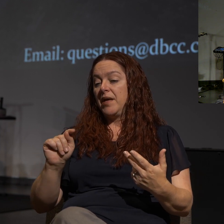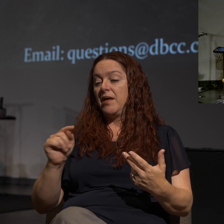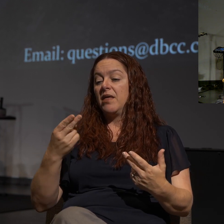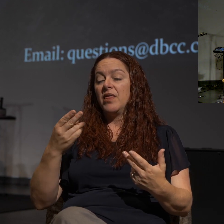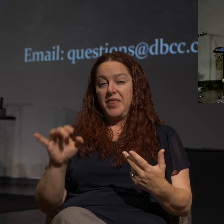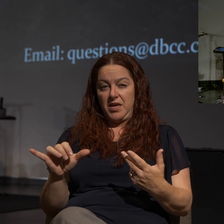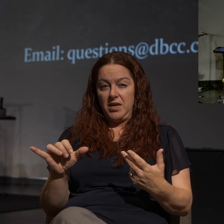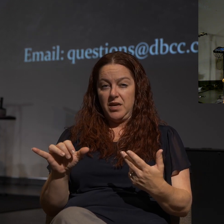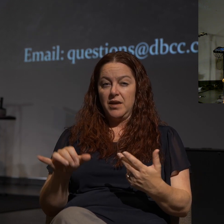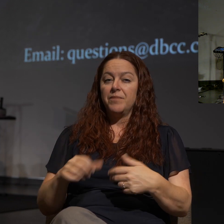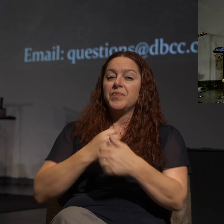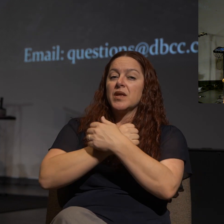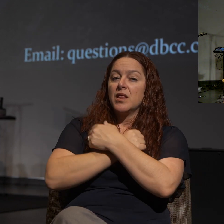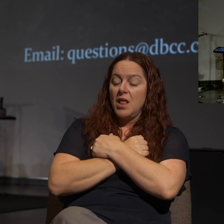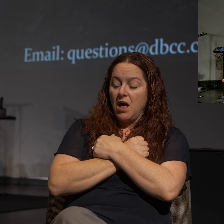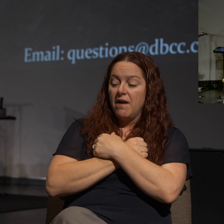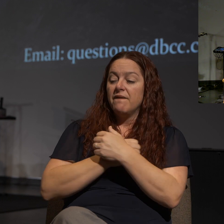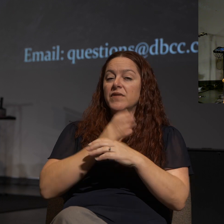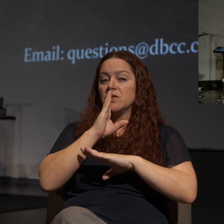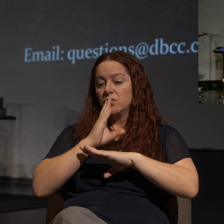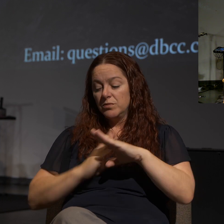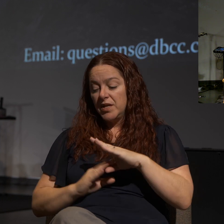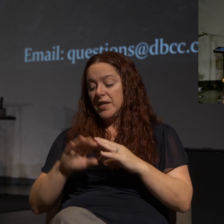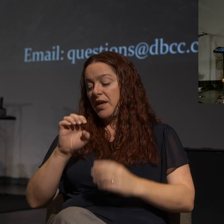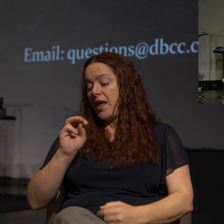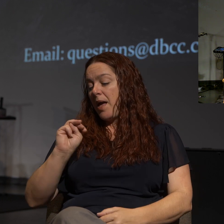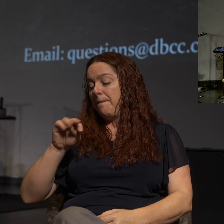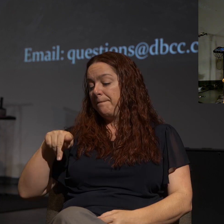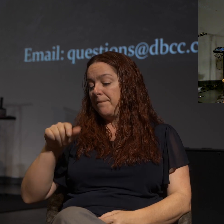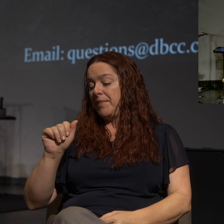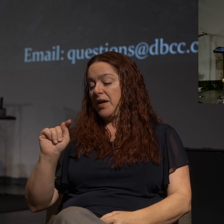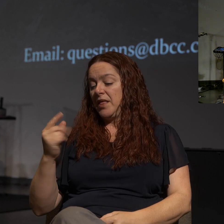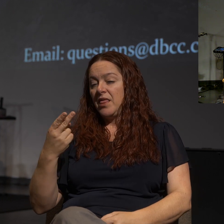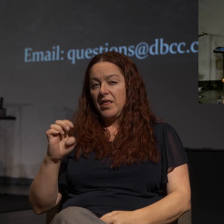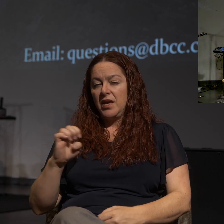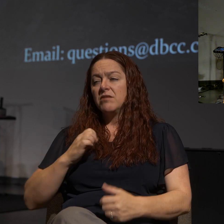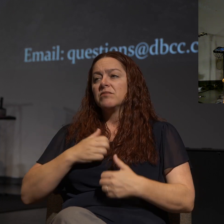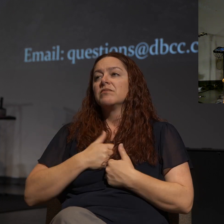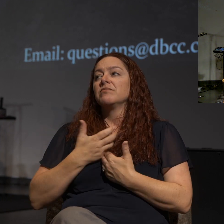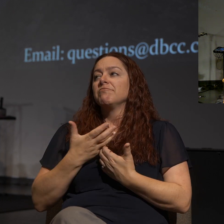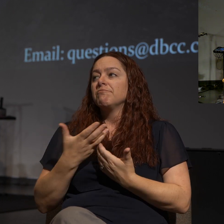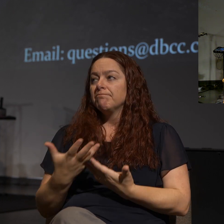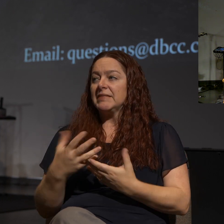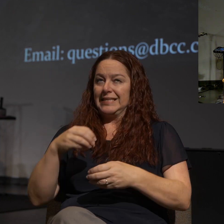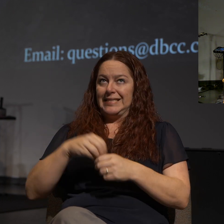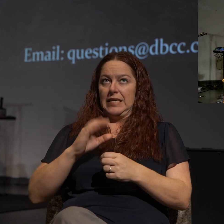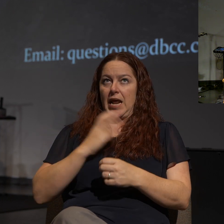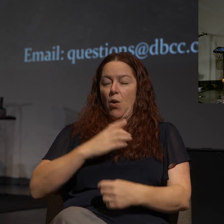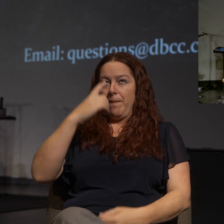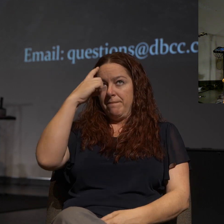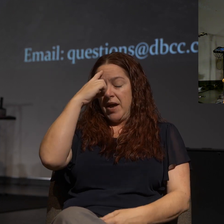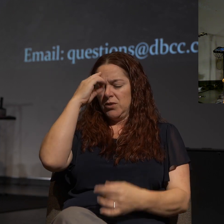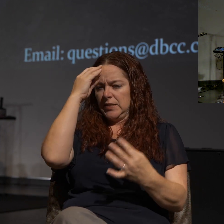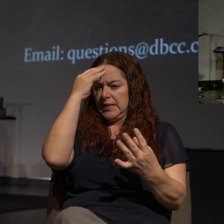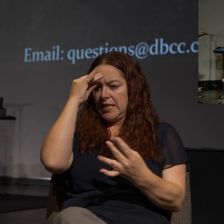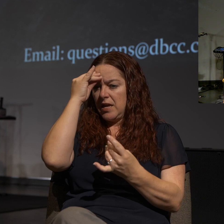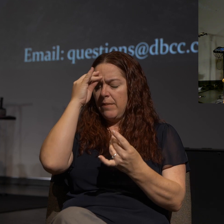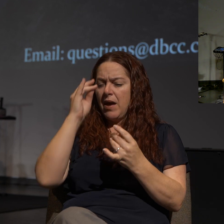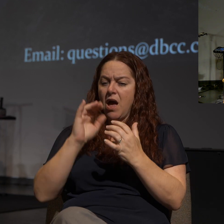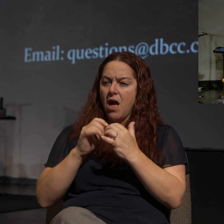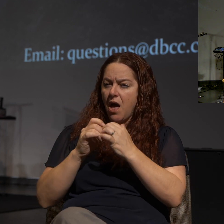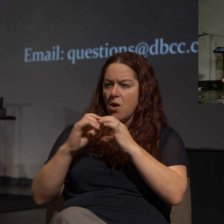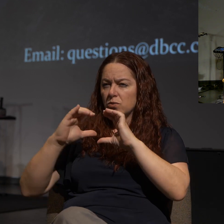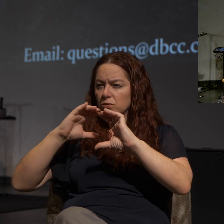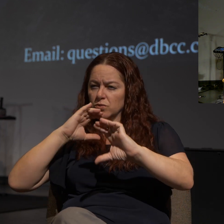Let love, humility, and empathy be the attributes that are in our mind as we think about engaging in